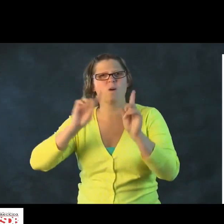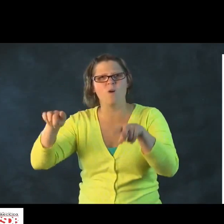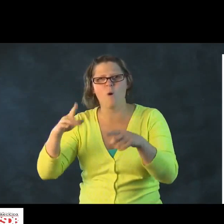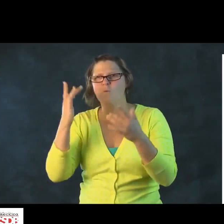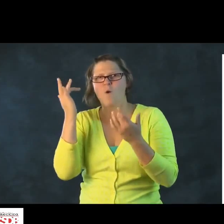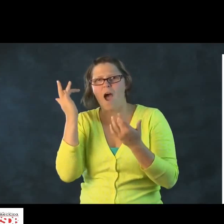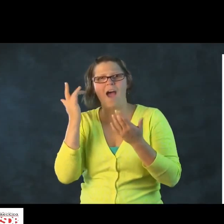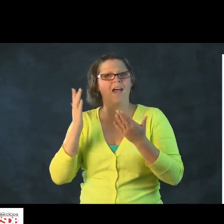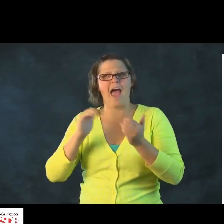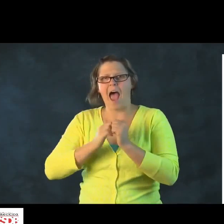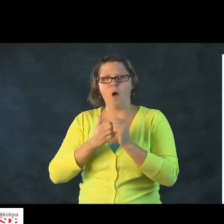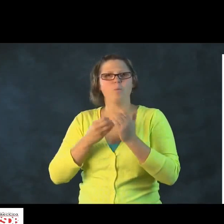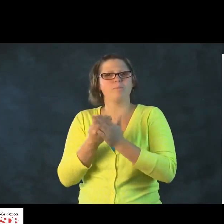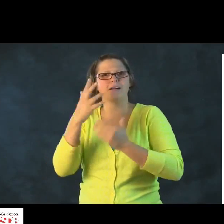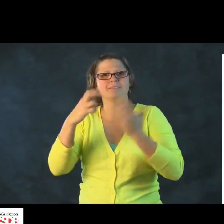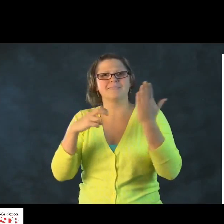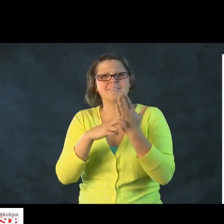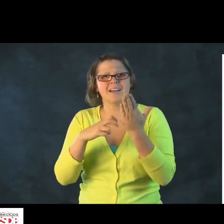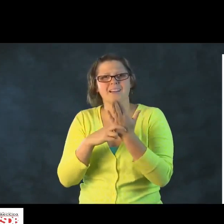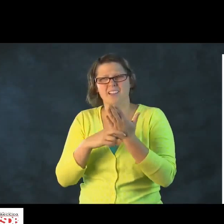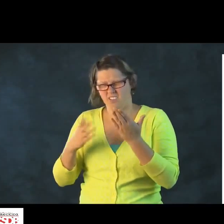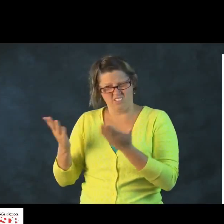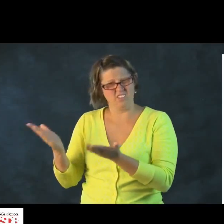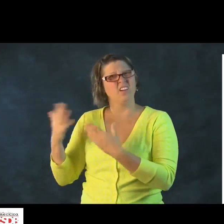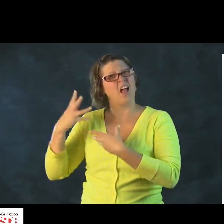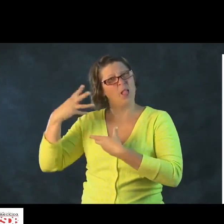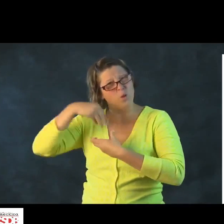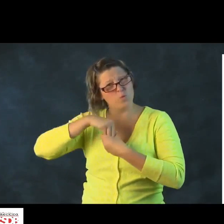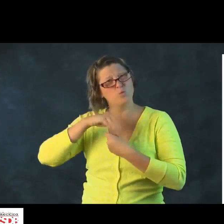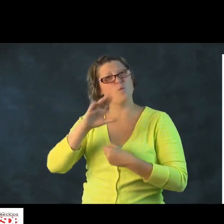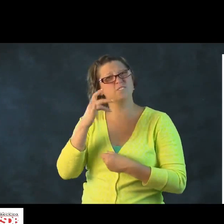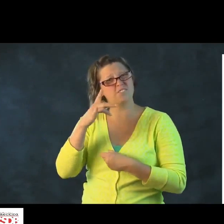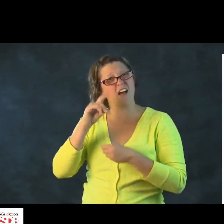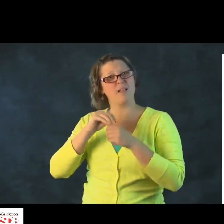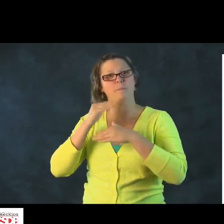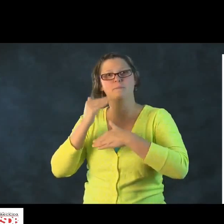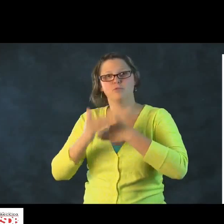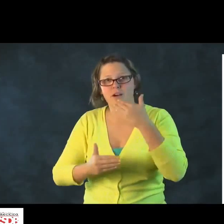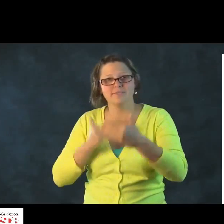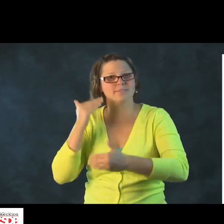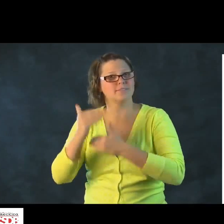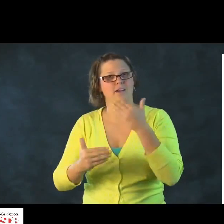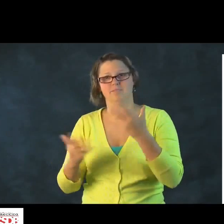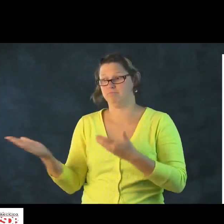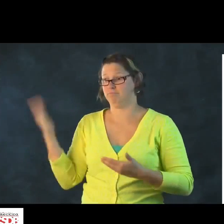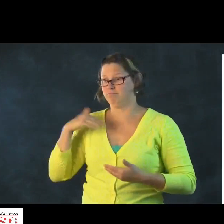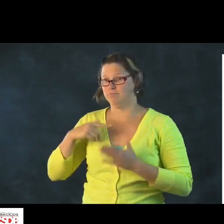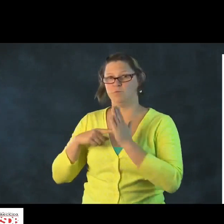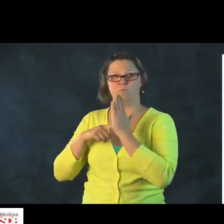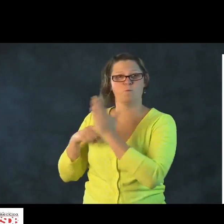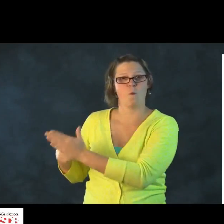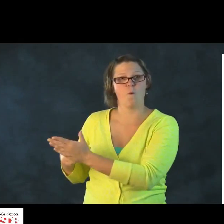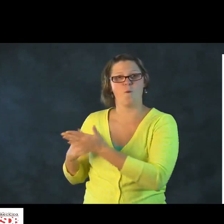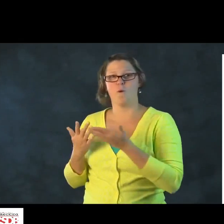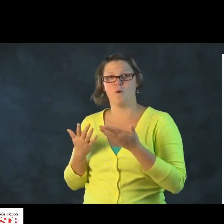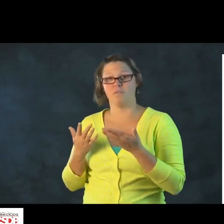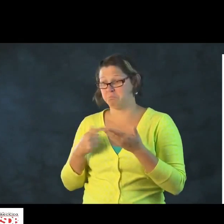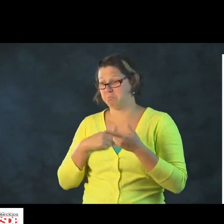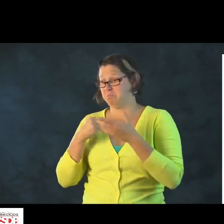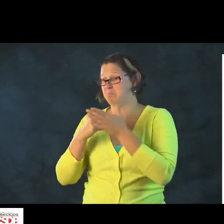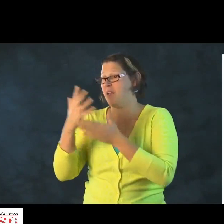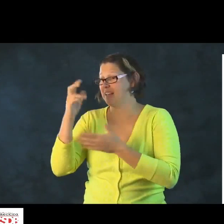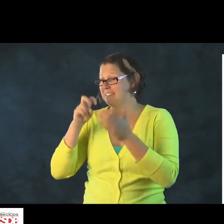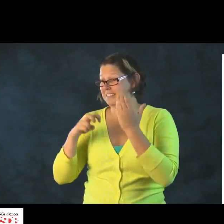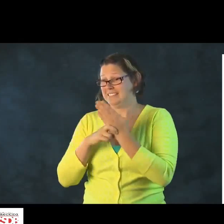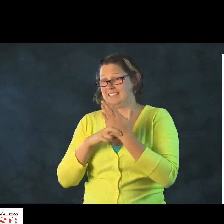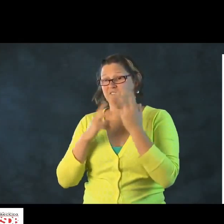to get off. Or you can talk about if it's the airline, or how to purchase a ticket for the airline. So engage them in the process of any given